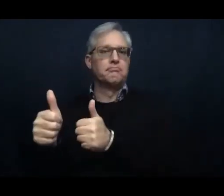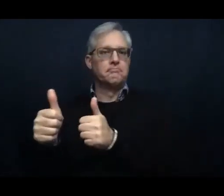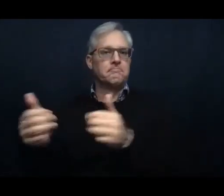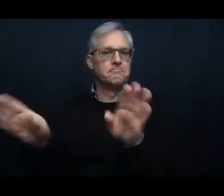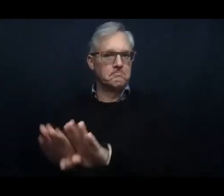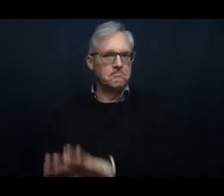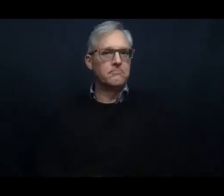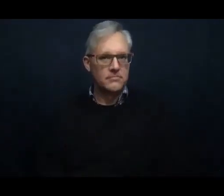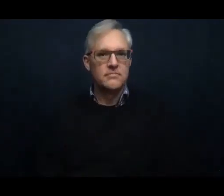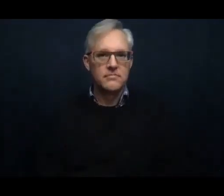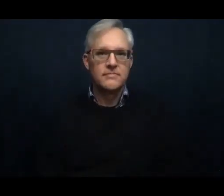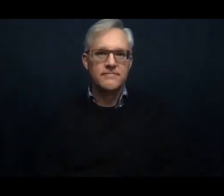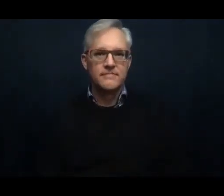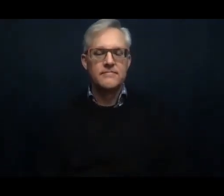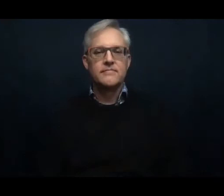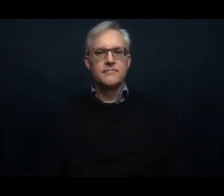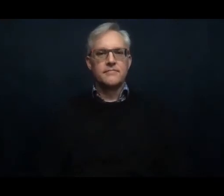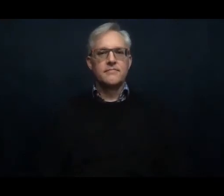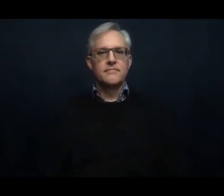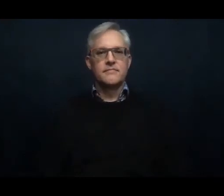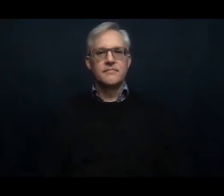So write down your list today.